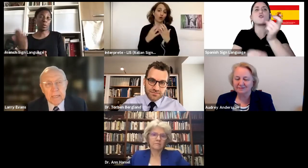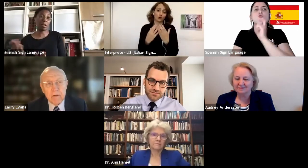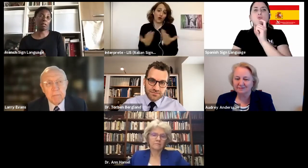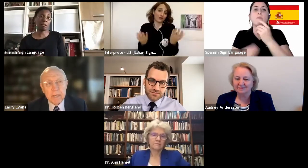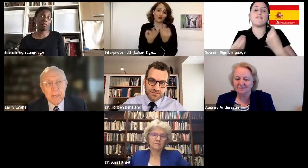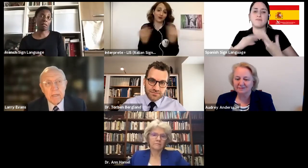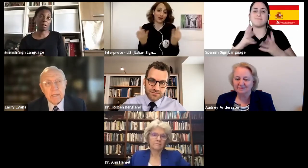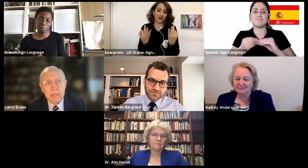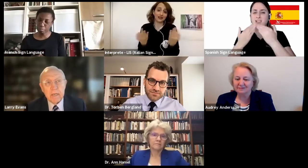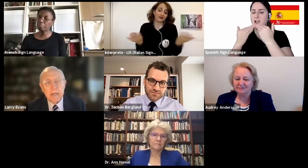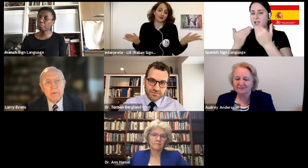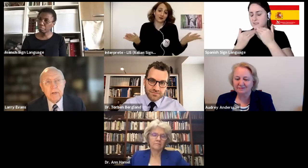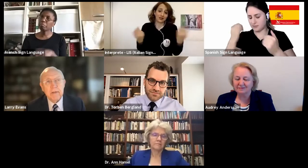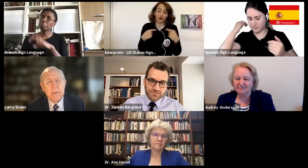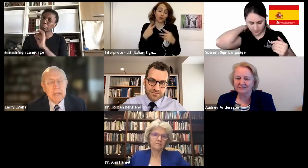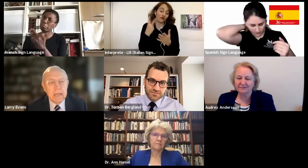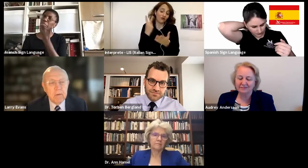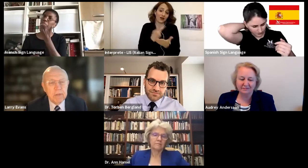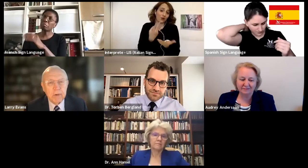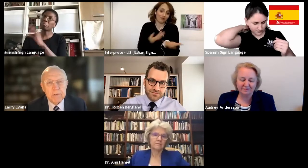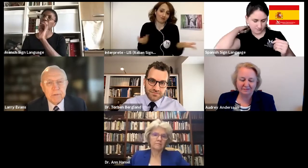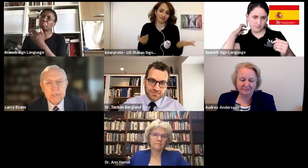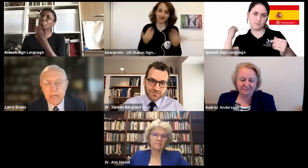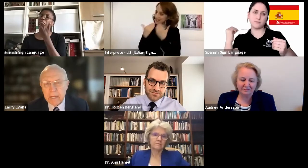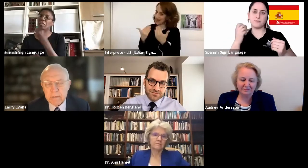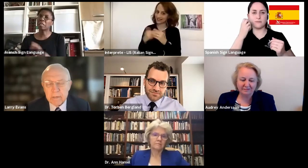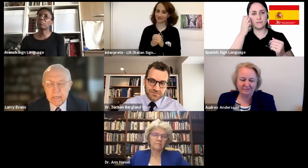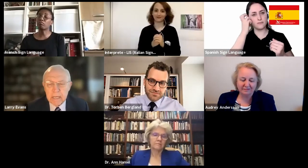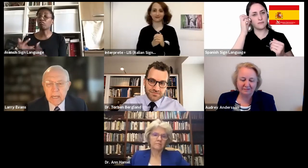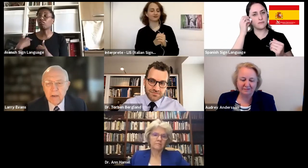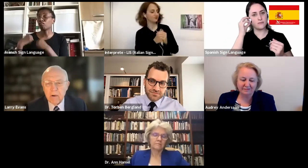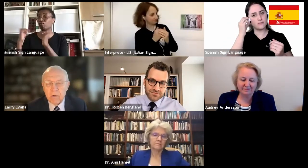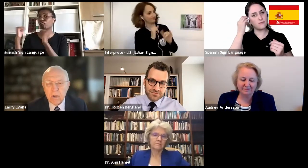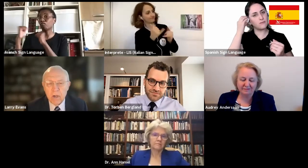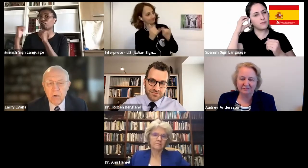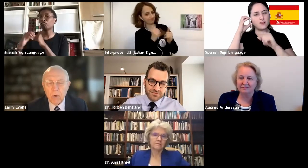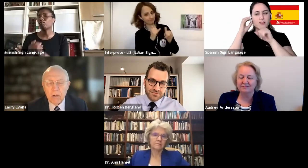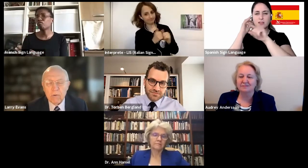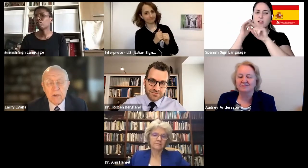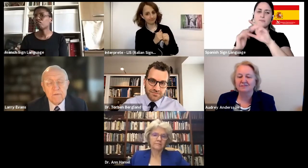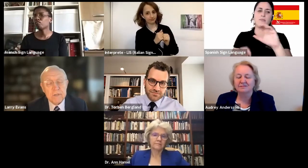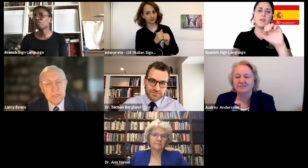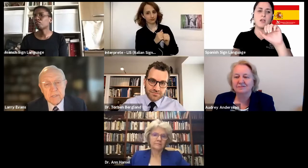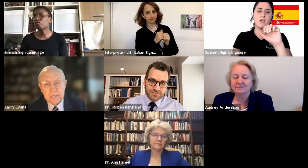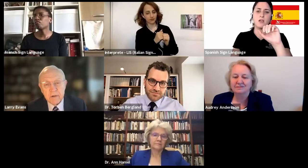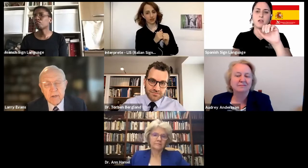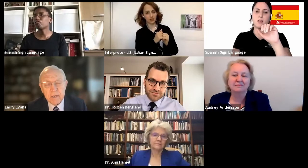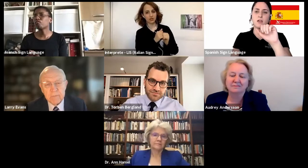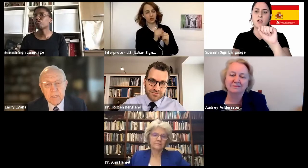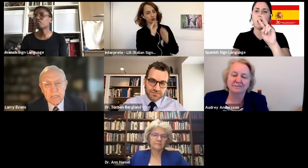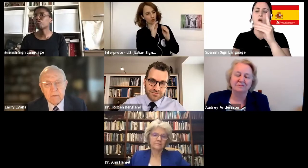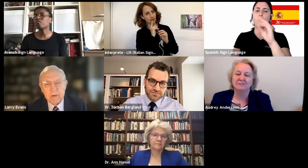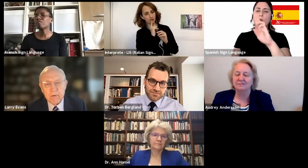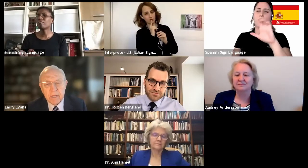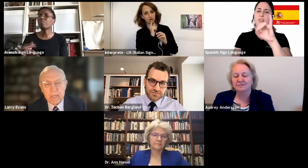Help me, Audrey, help me to understand how, while grief is necessary,